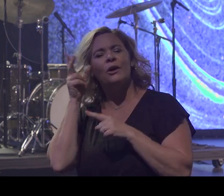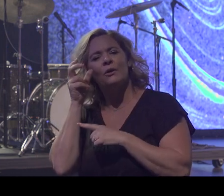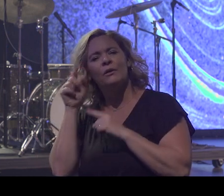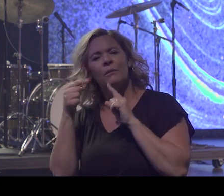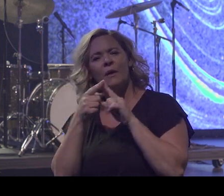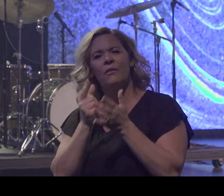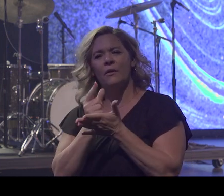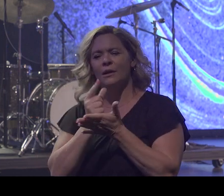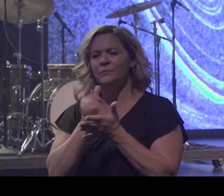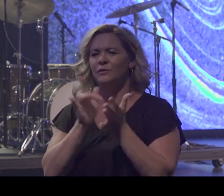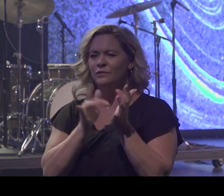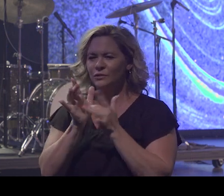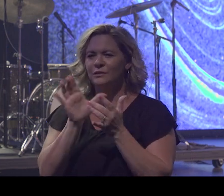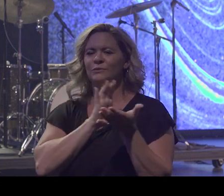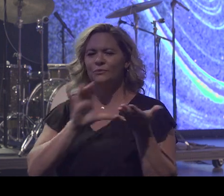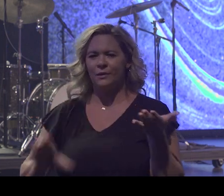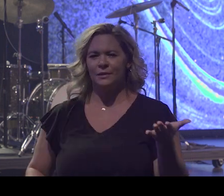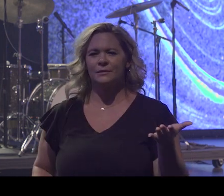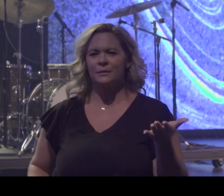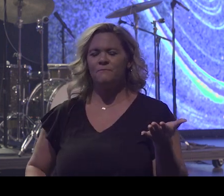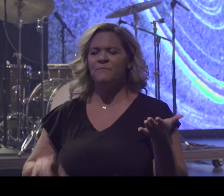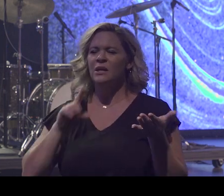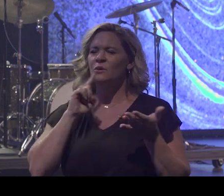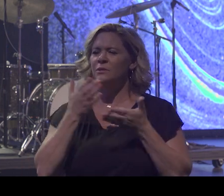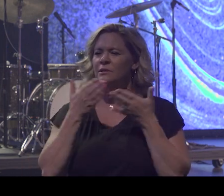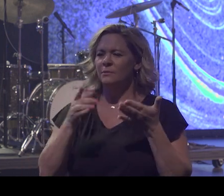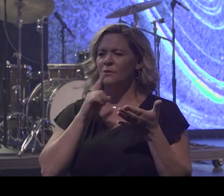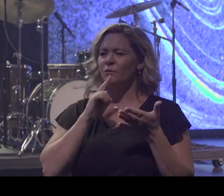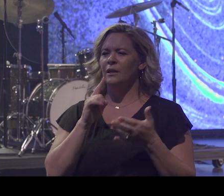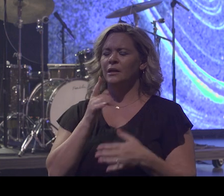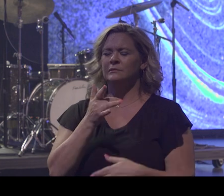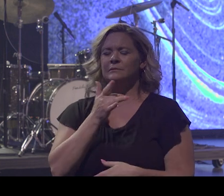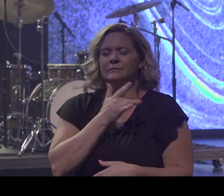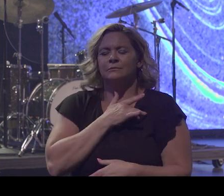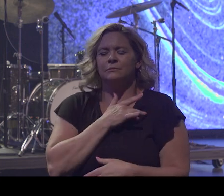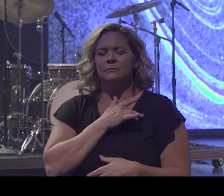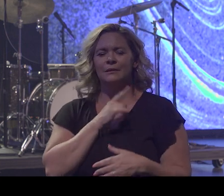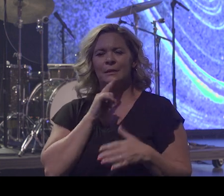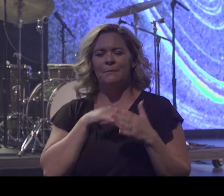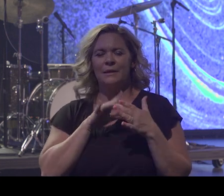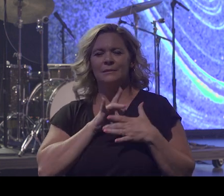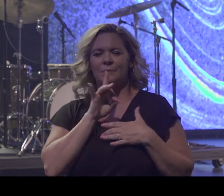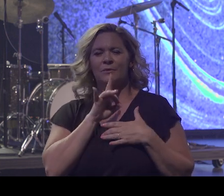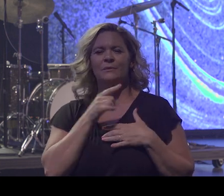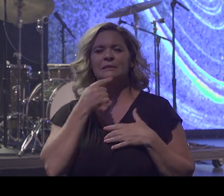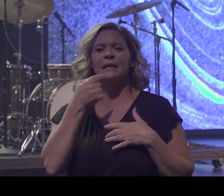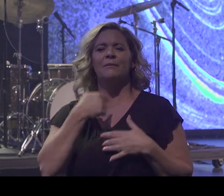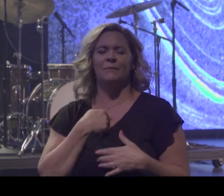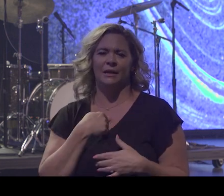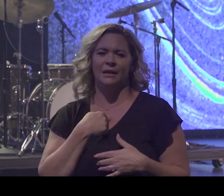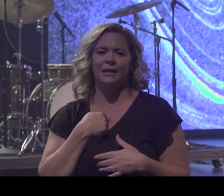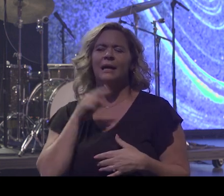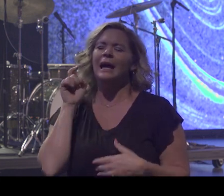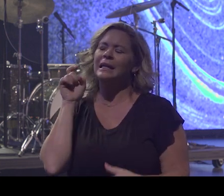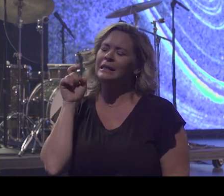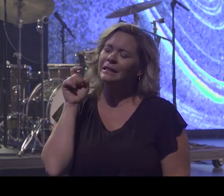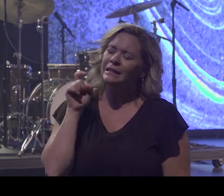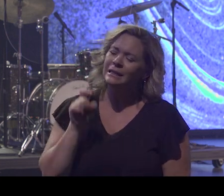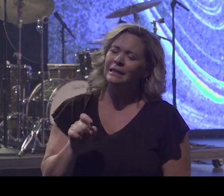of Jesus Christ, it was something that was touching me down in my spirit that was telling me that I needed to have a relationship